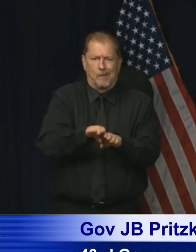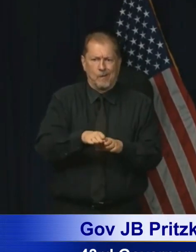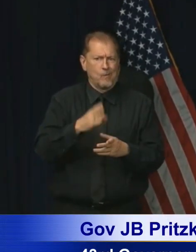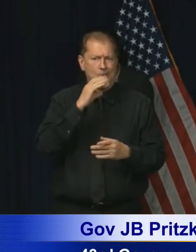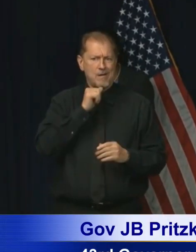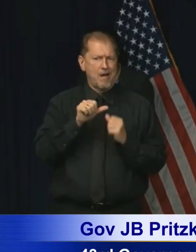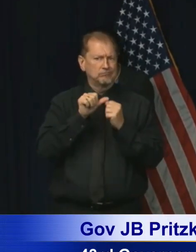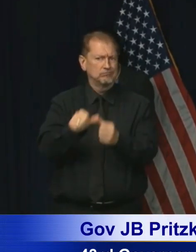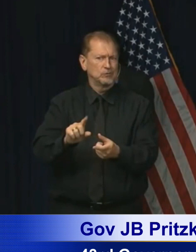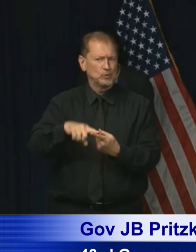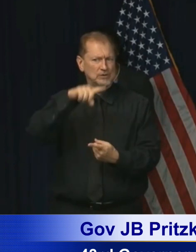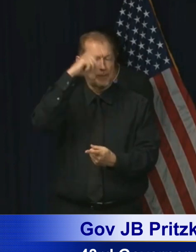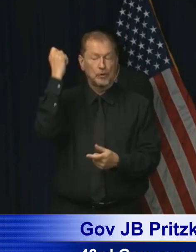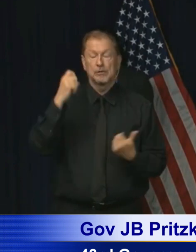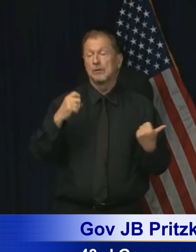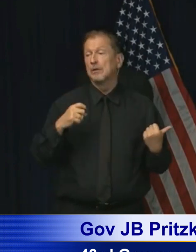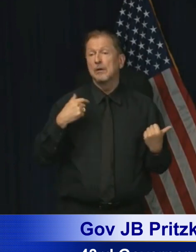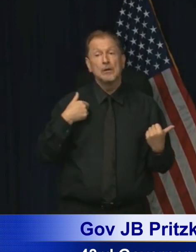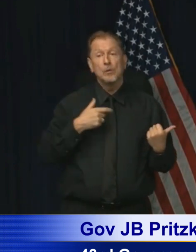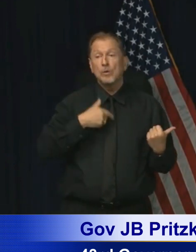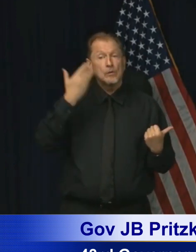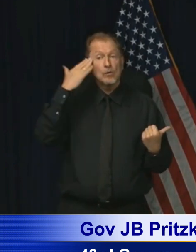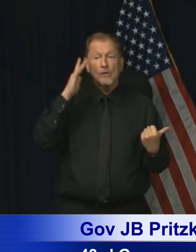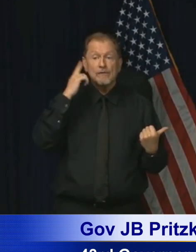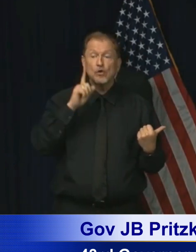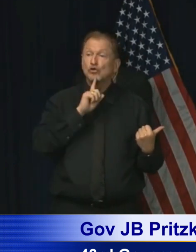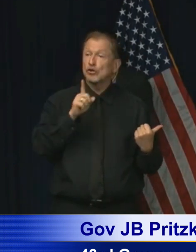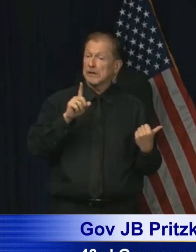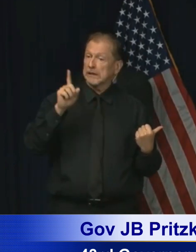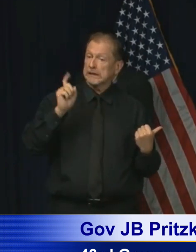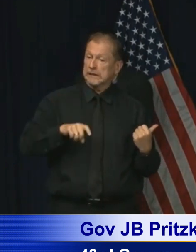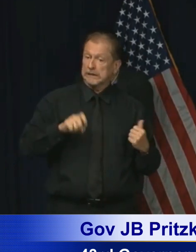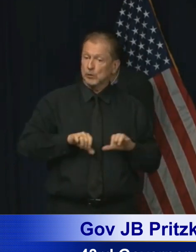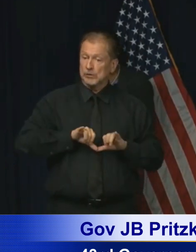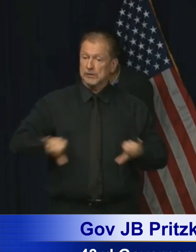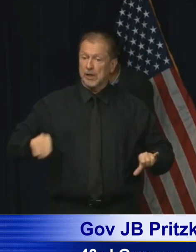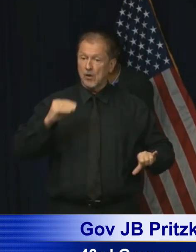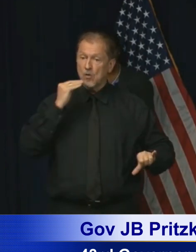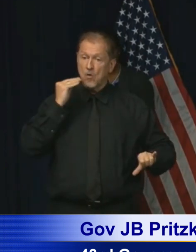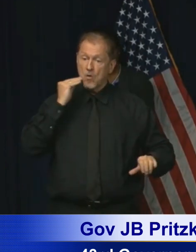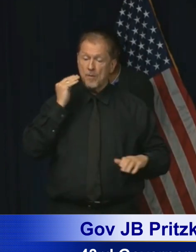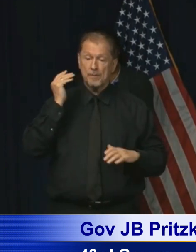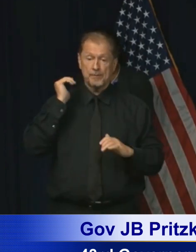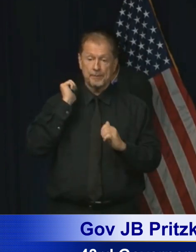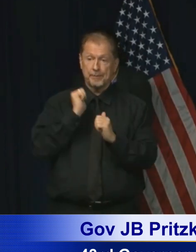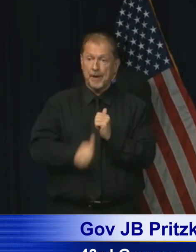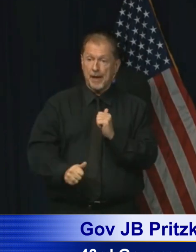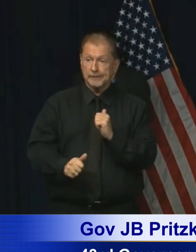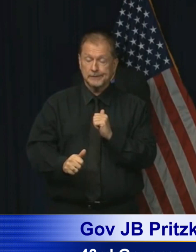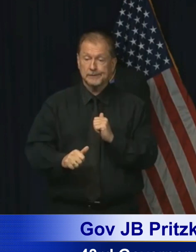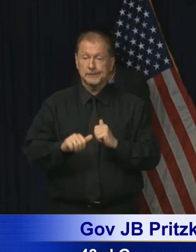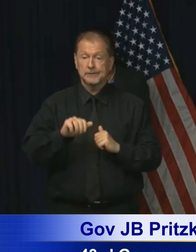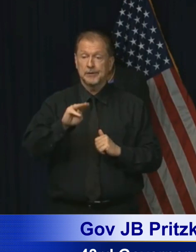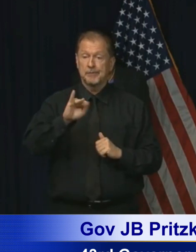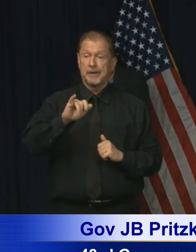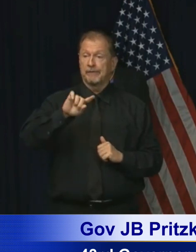that, in fact, that this need for a stay-at-home order will go beyond May 1,